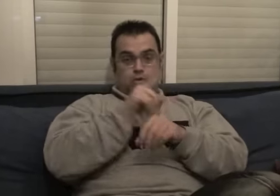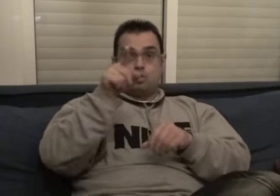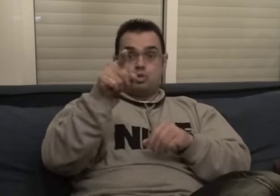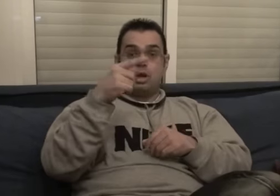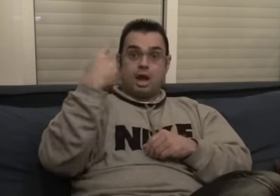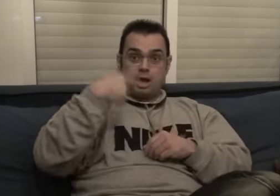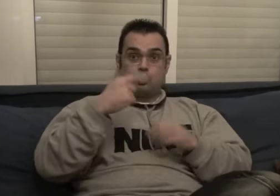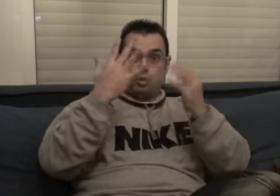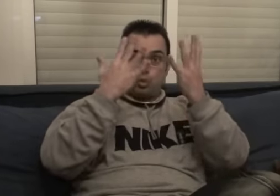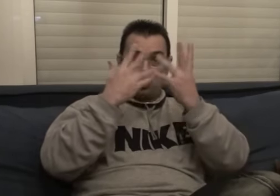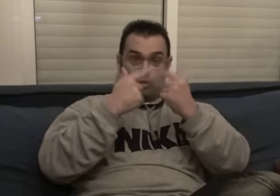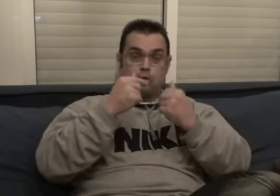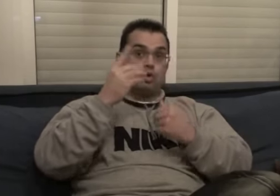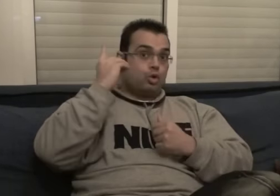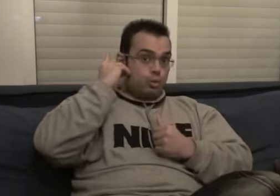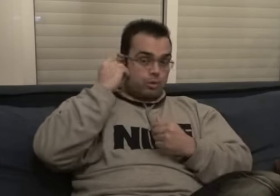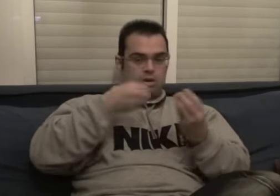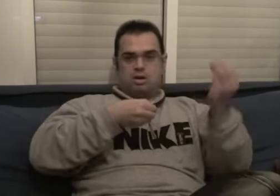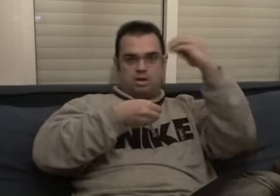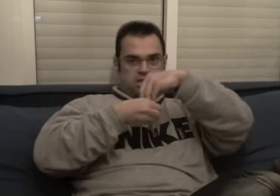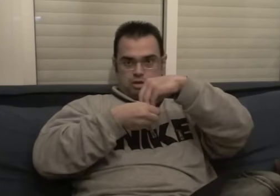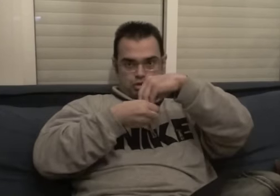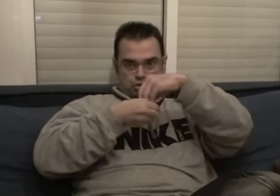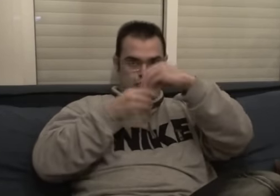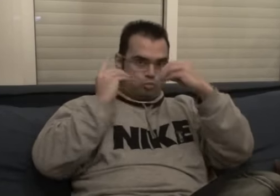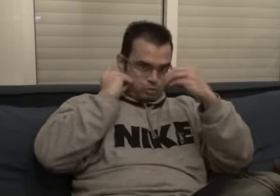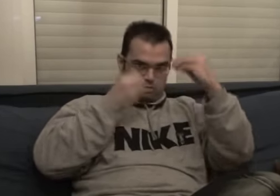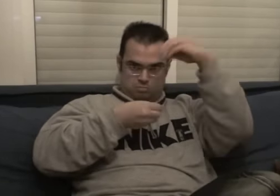One, one, one, So, I really